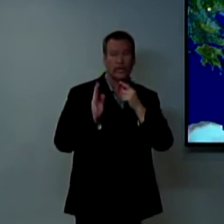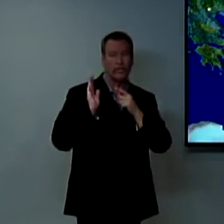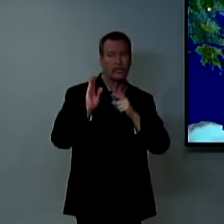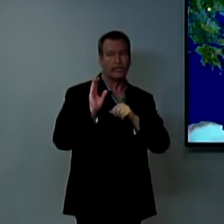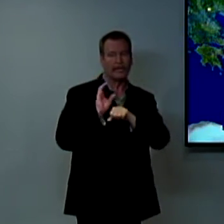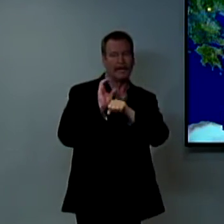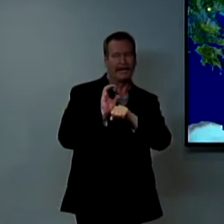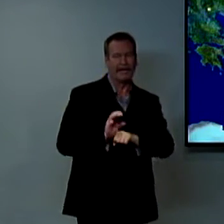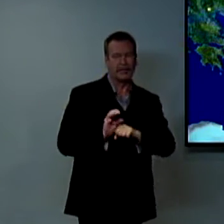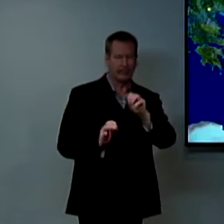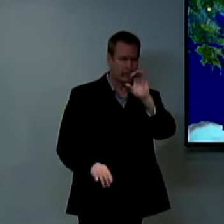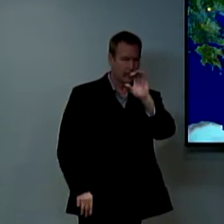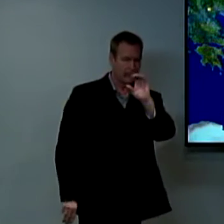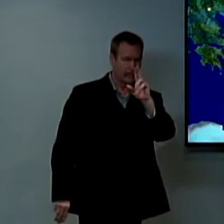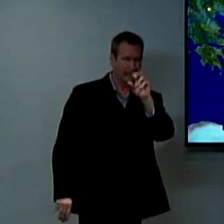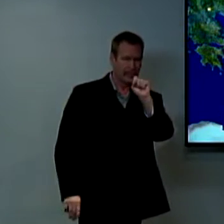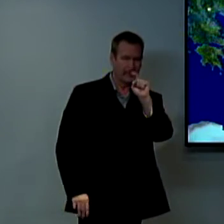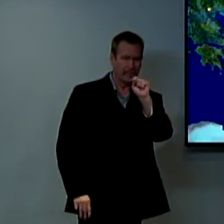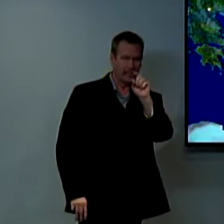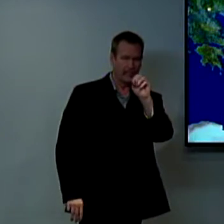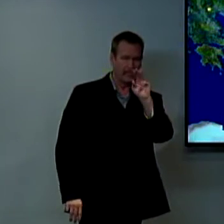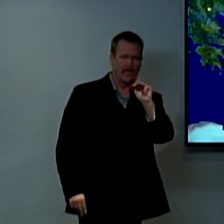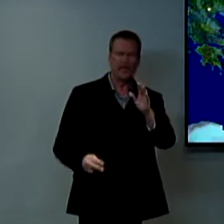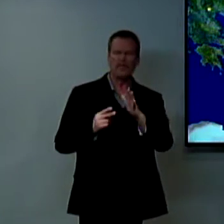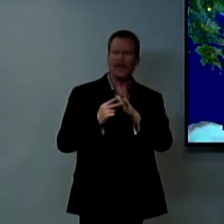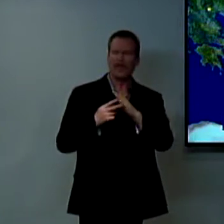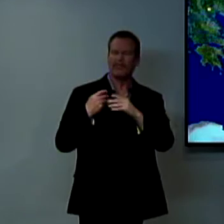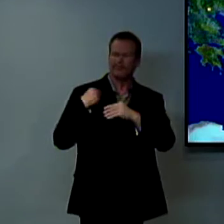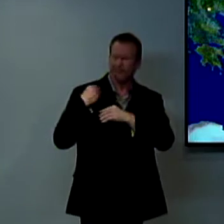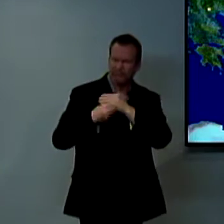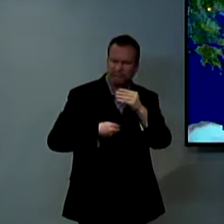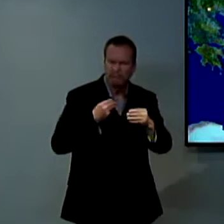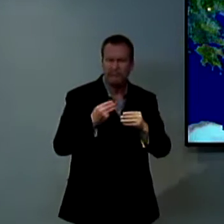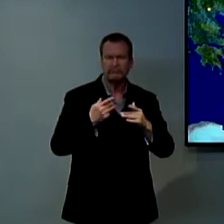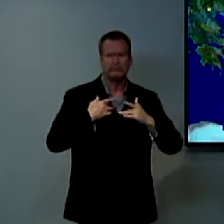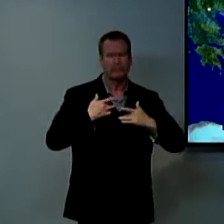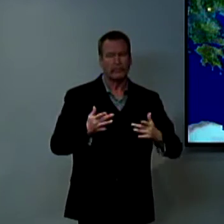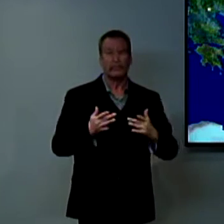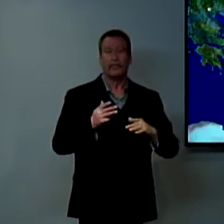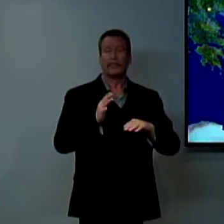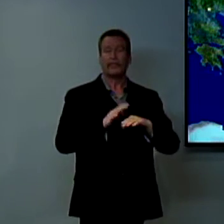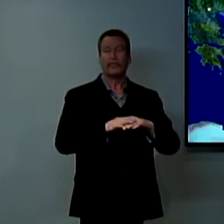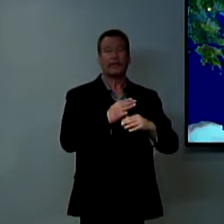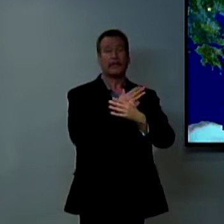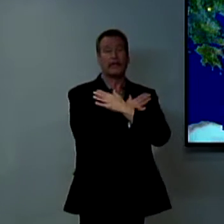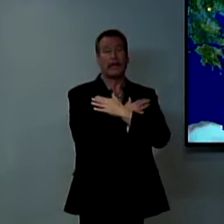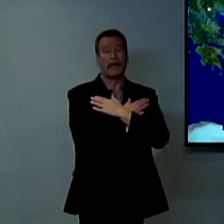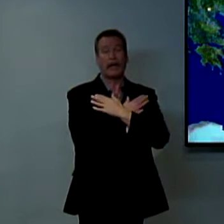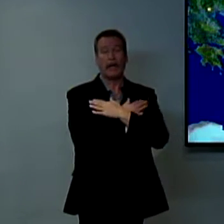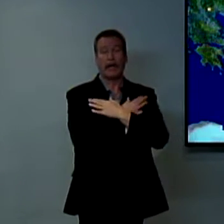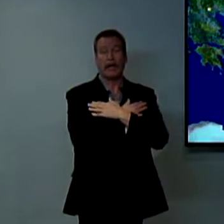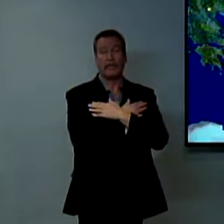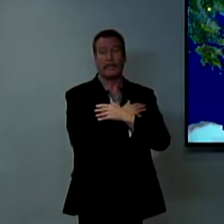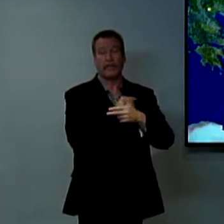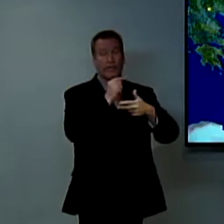chapter 17 verse 2 it says as was his custom you know what Paul was used to be